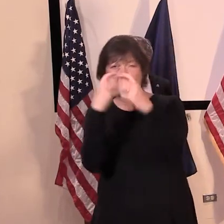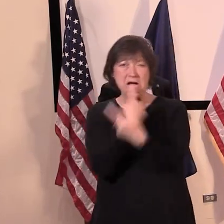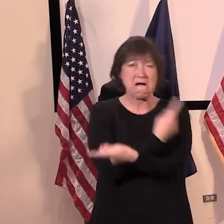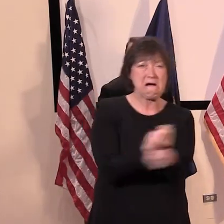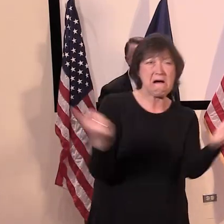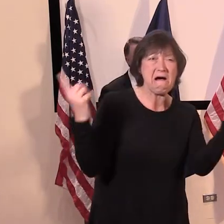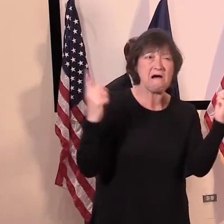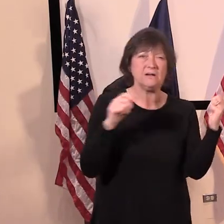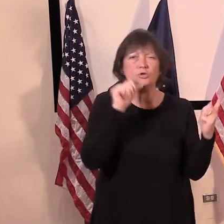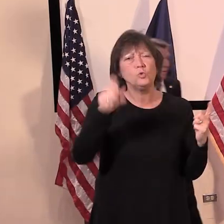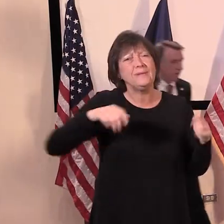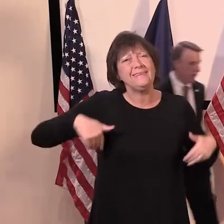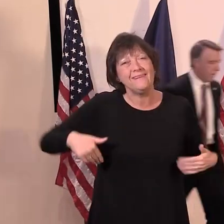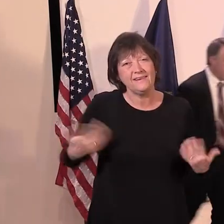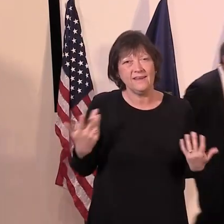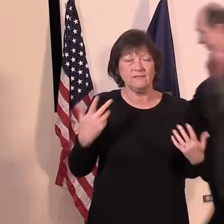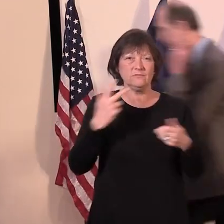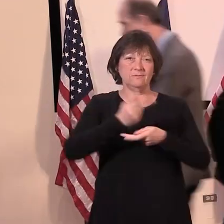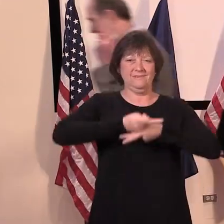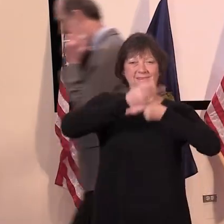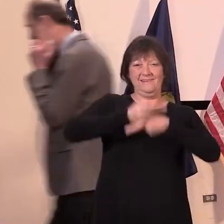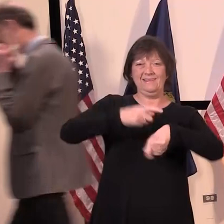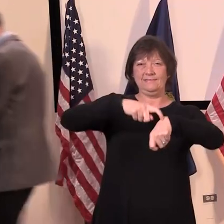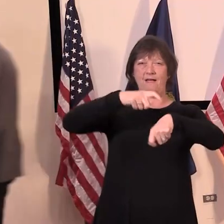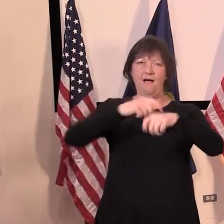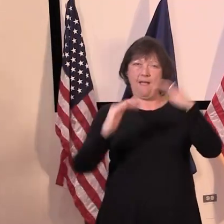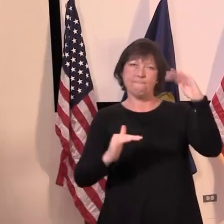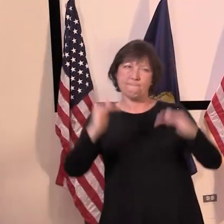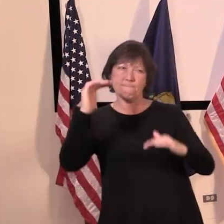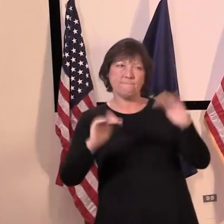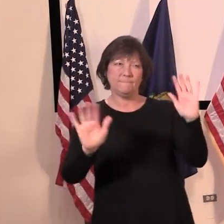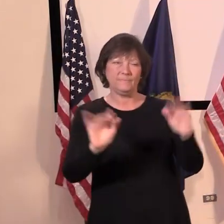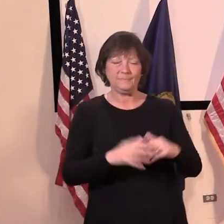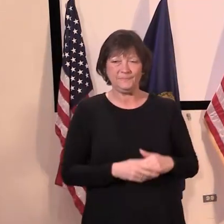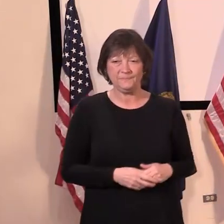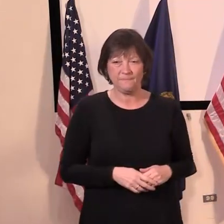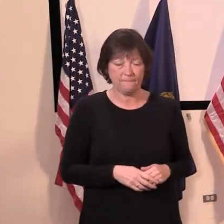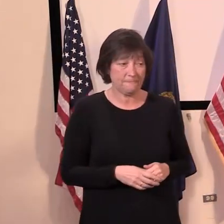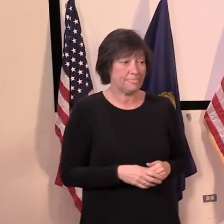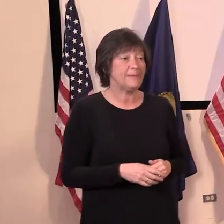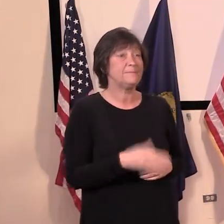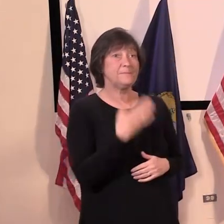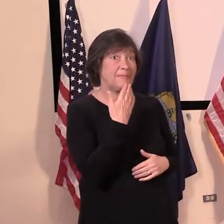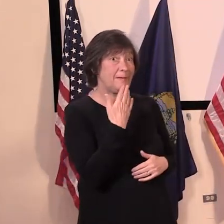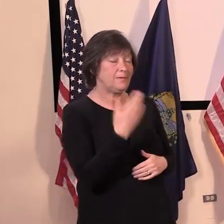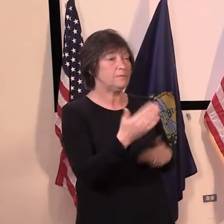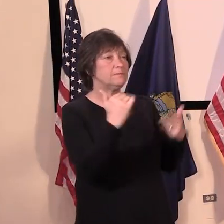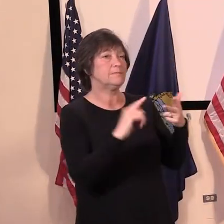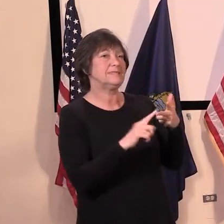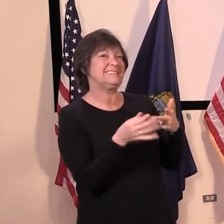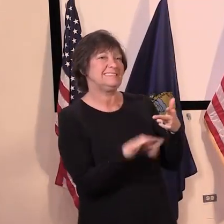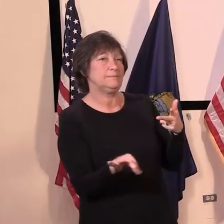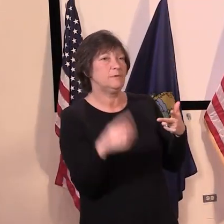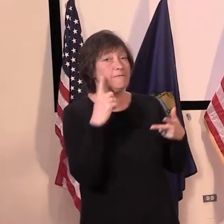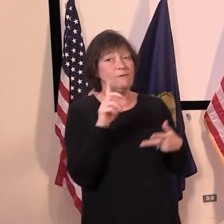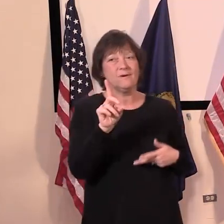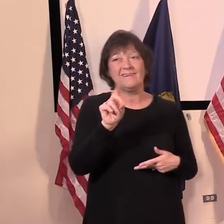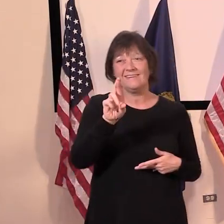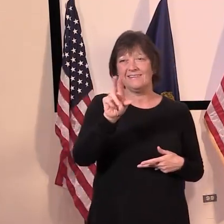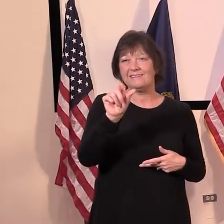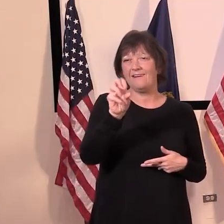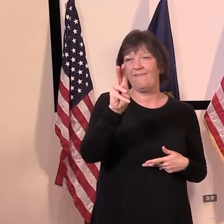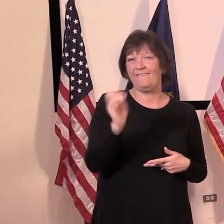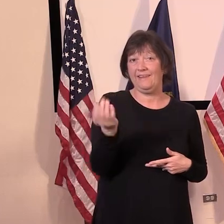effective. Thank you. Okay. And thank you. The third question is a simple one for Dr. Levine again.